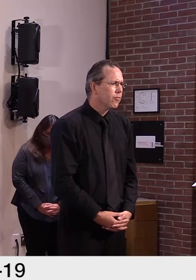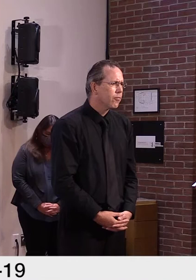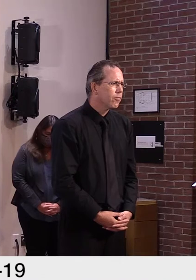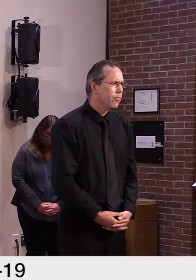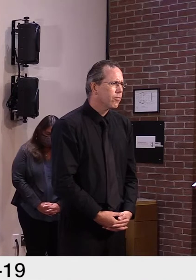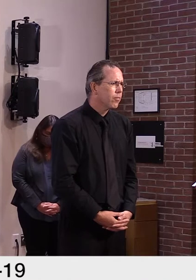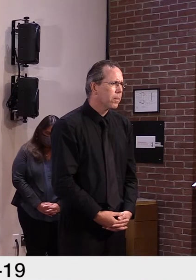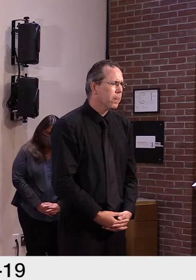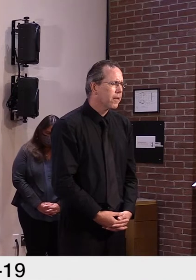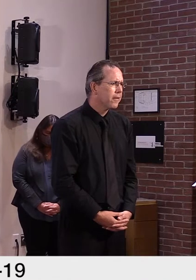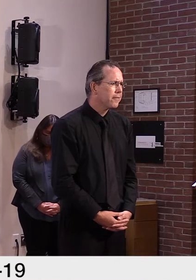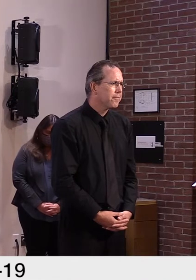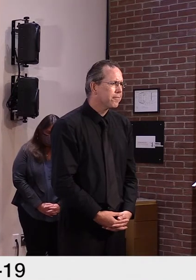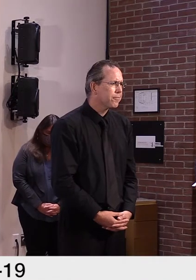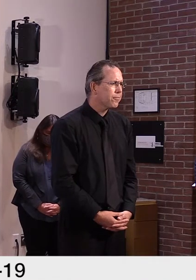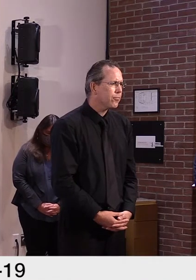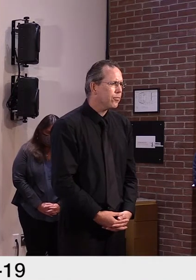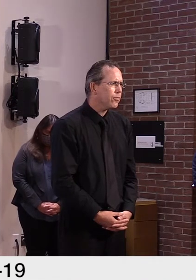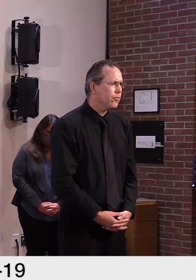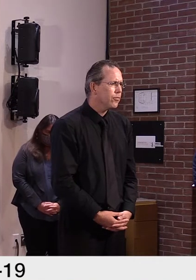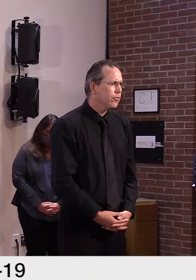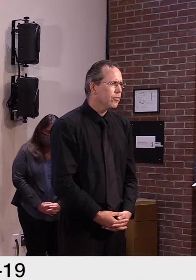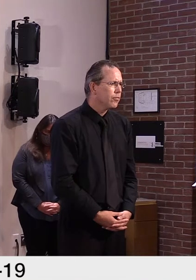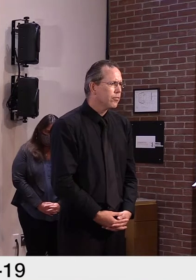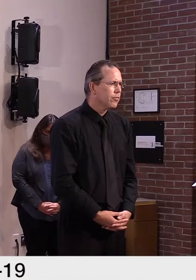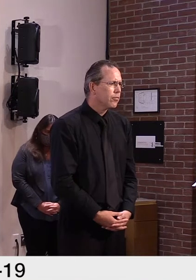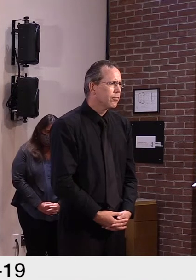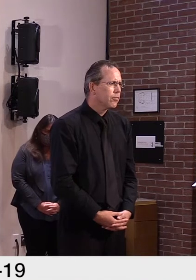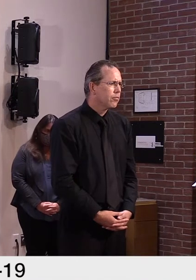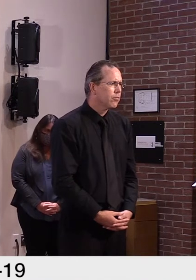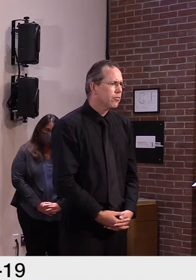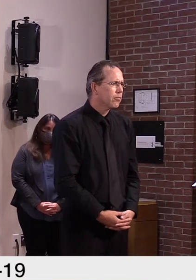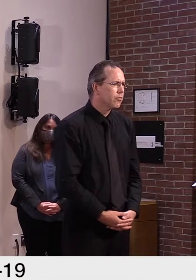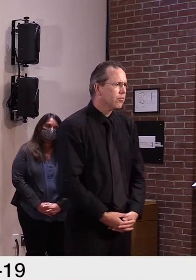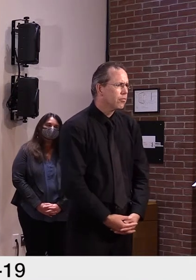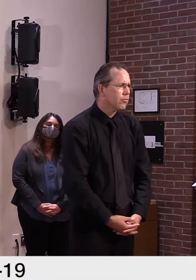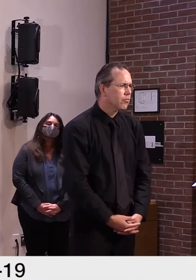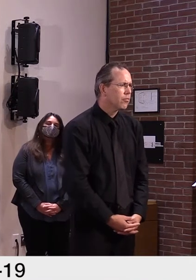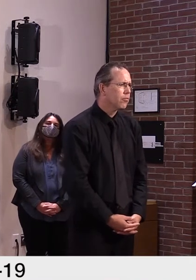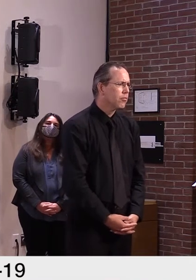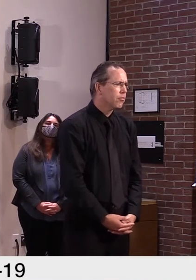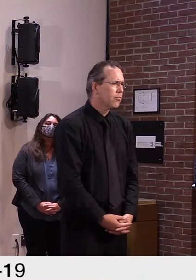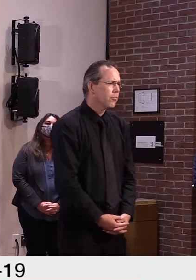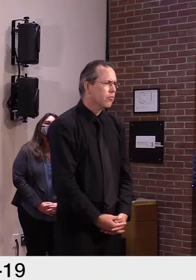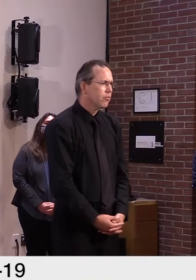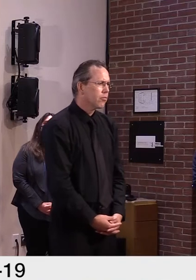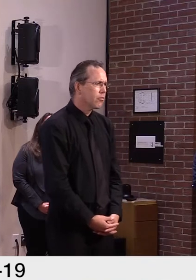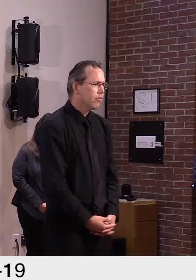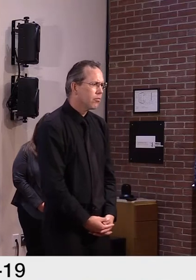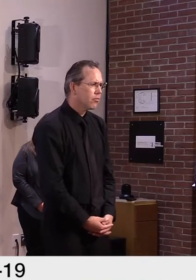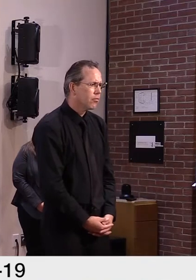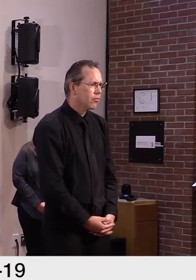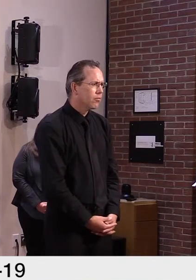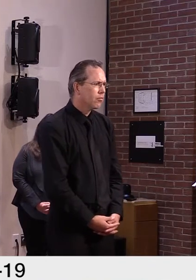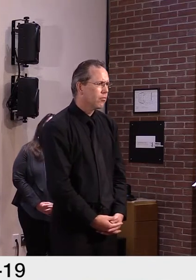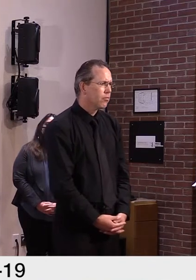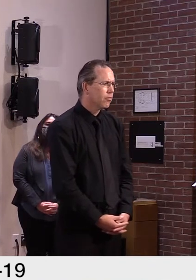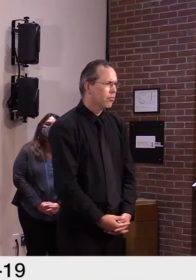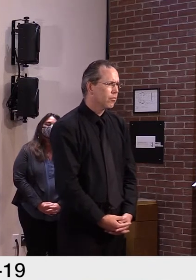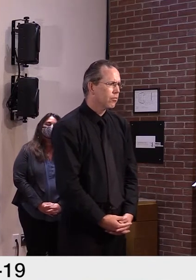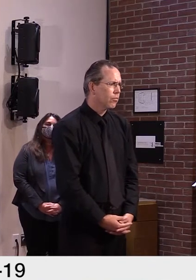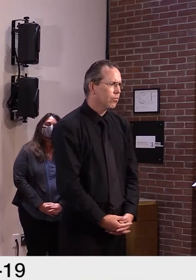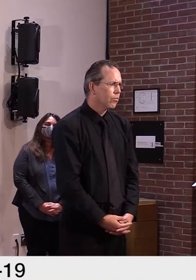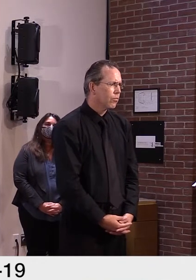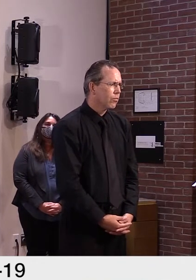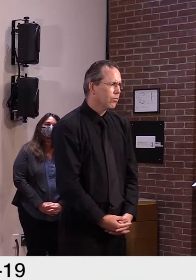construct of the budget agreement. But, you know, do we need a use of force policy or is there anything else that's headed your way that you